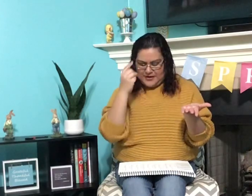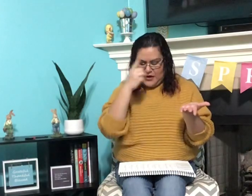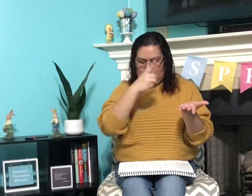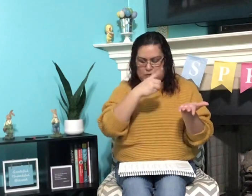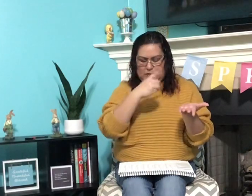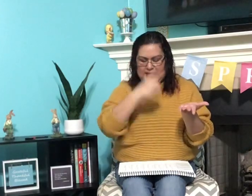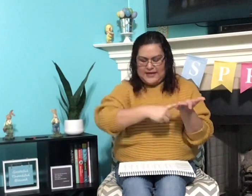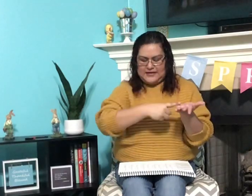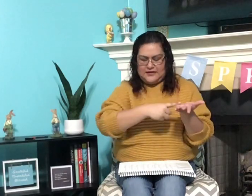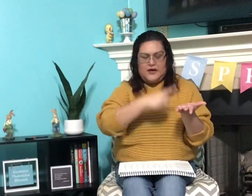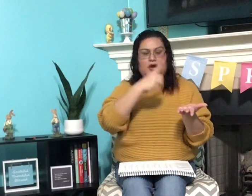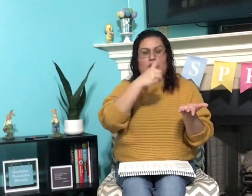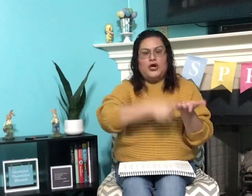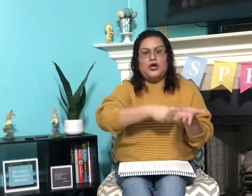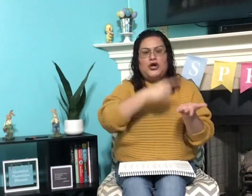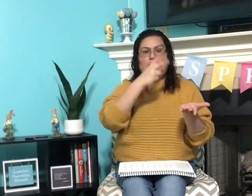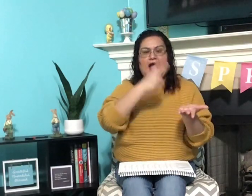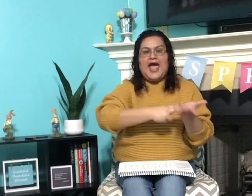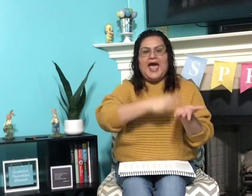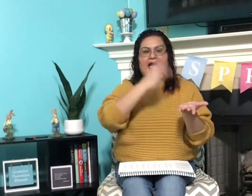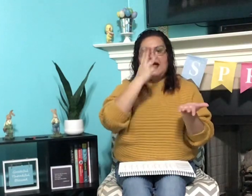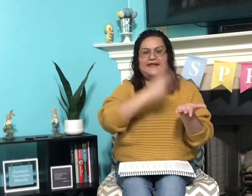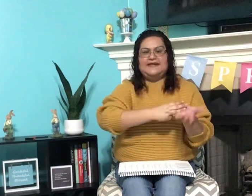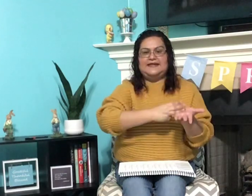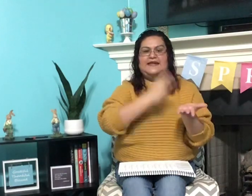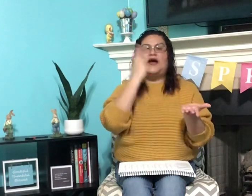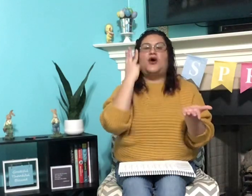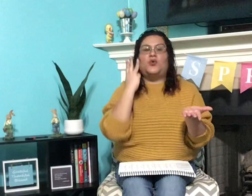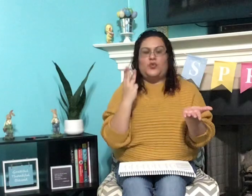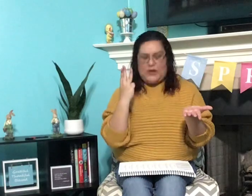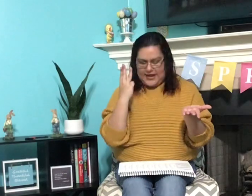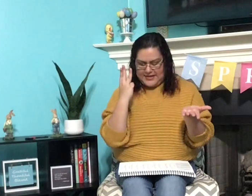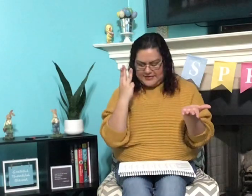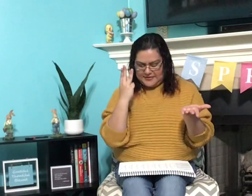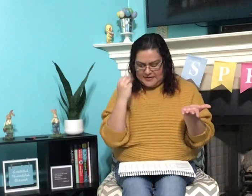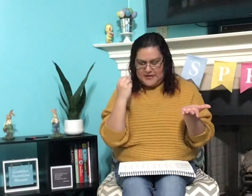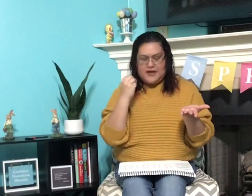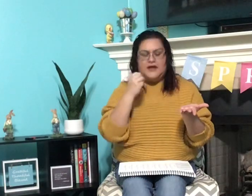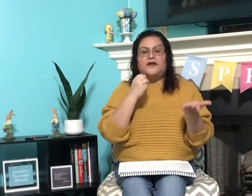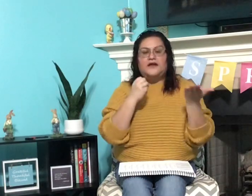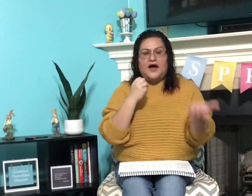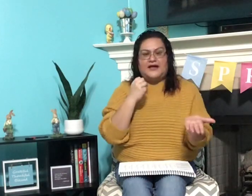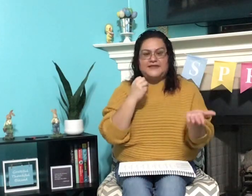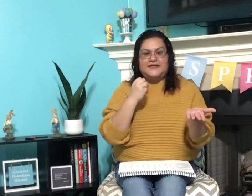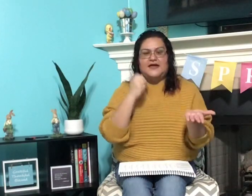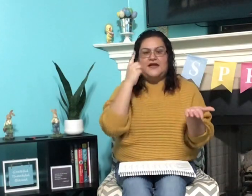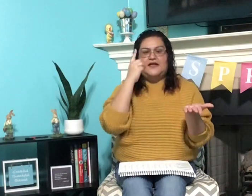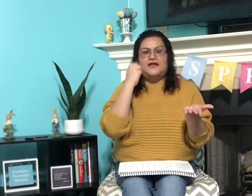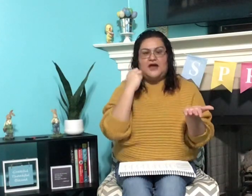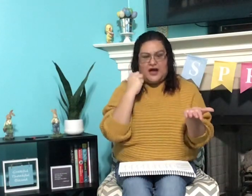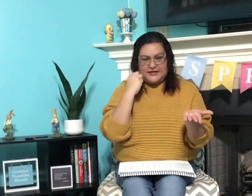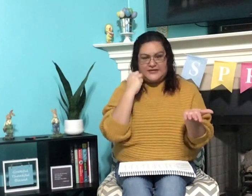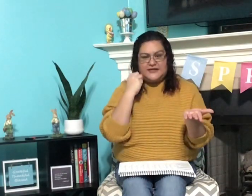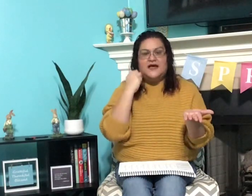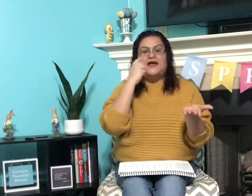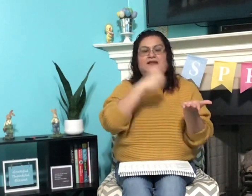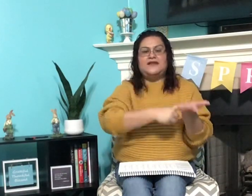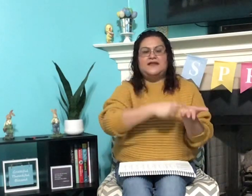ran, r, ah, n, ran, not, not, n,